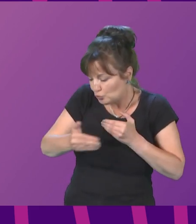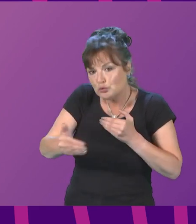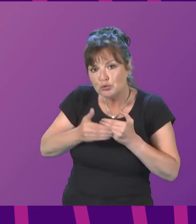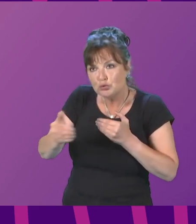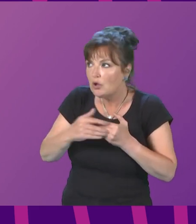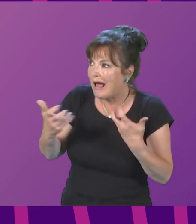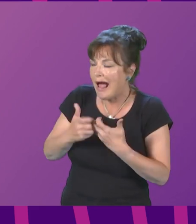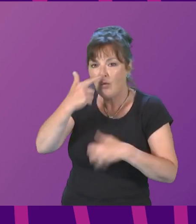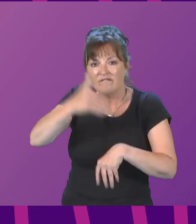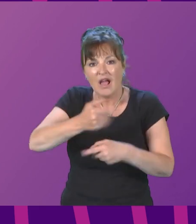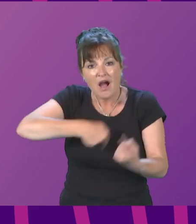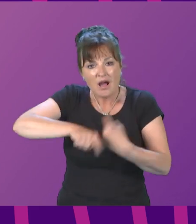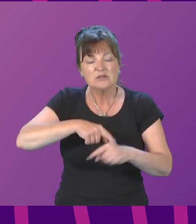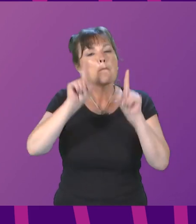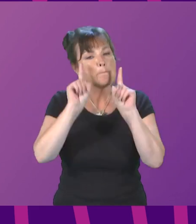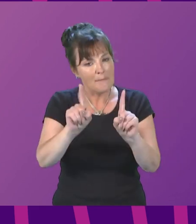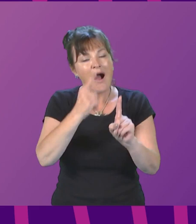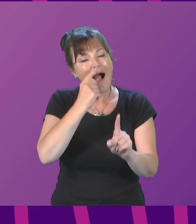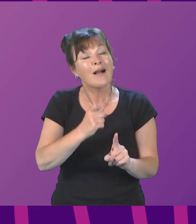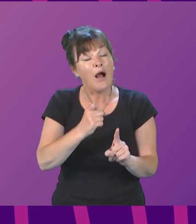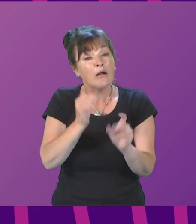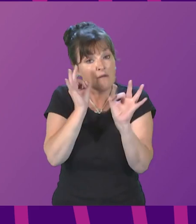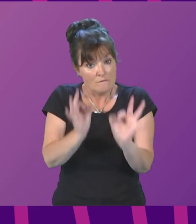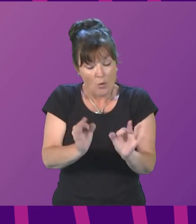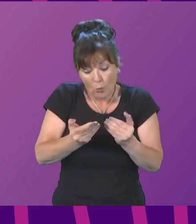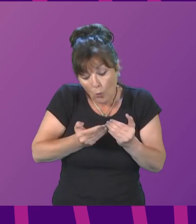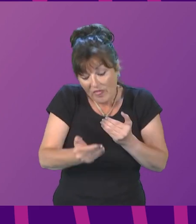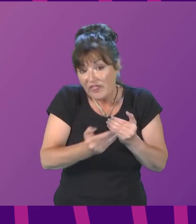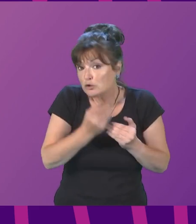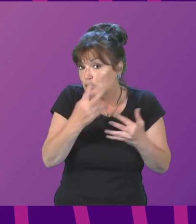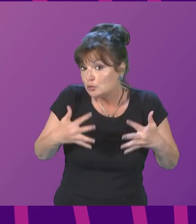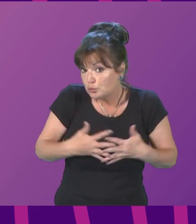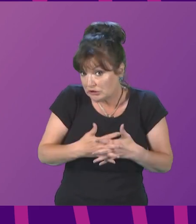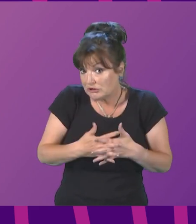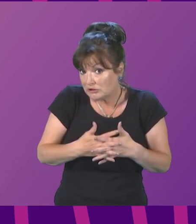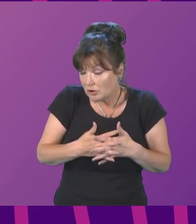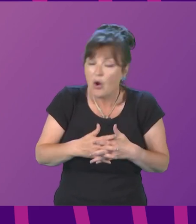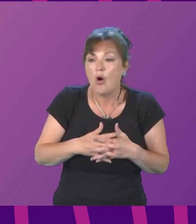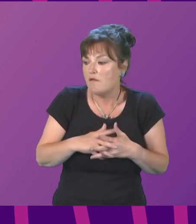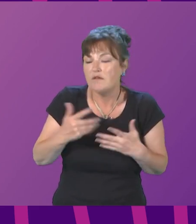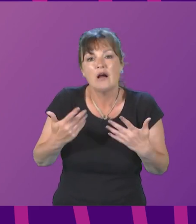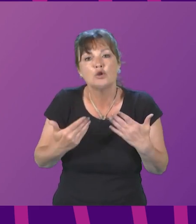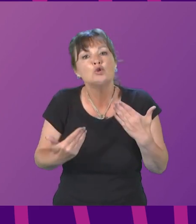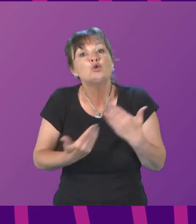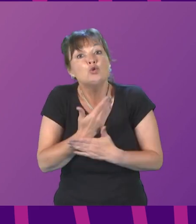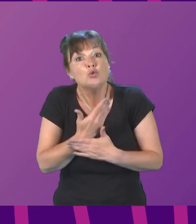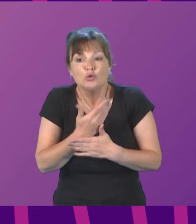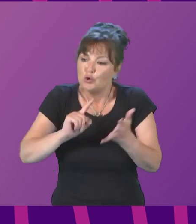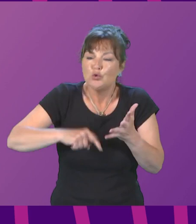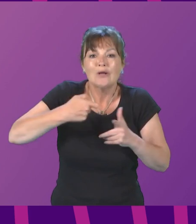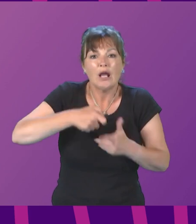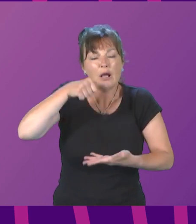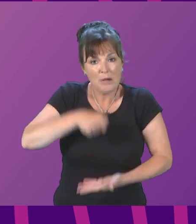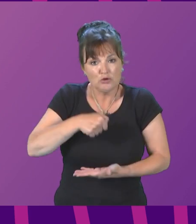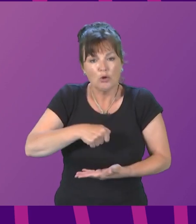ahead. However, I can confirm that within two weeks of an expected UK government budget, we will lay out an